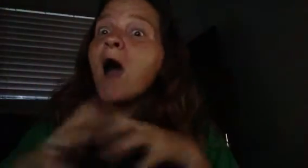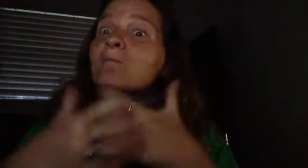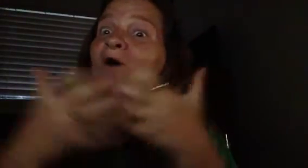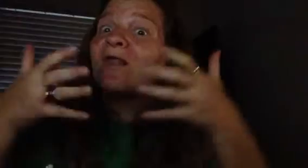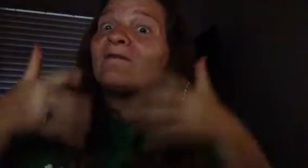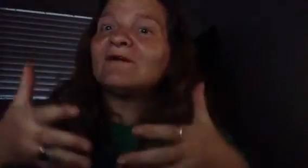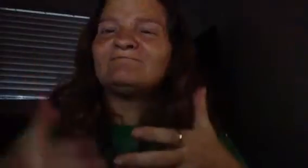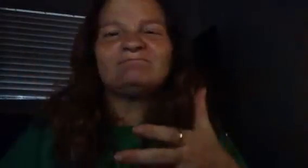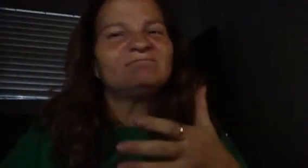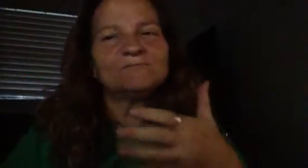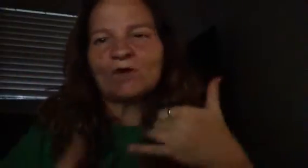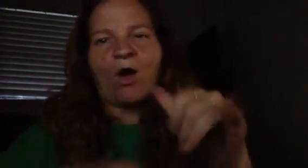I love you.